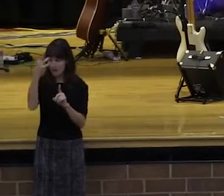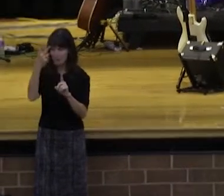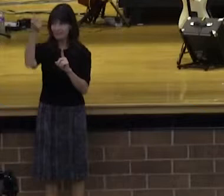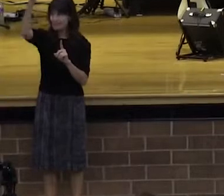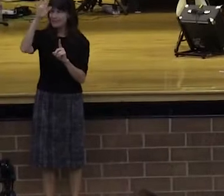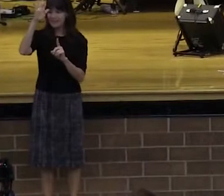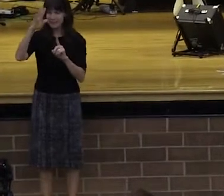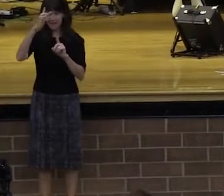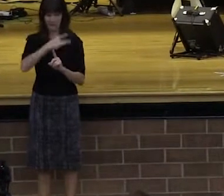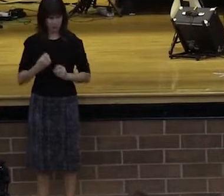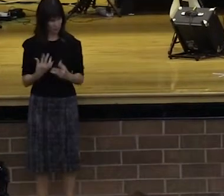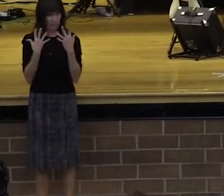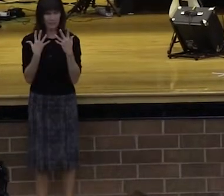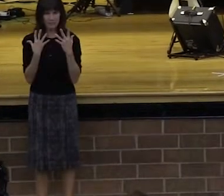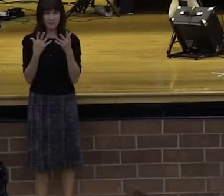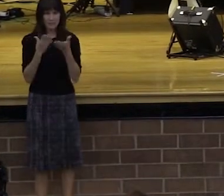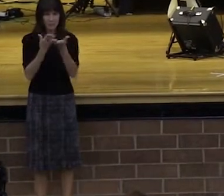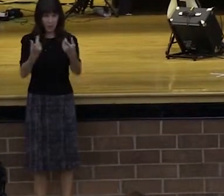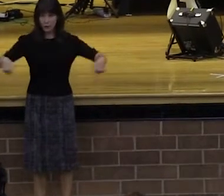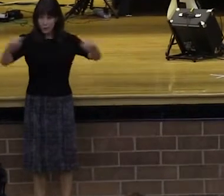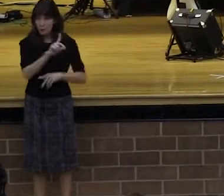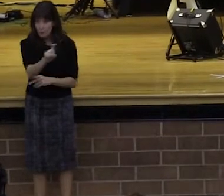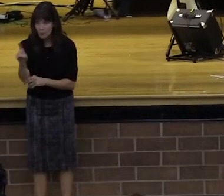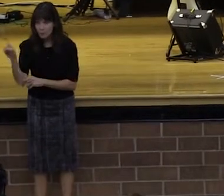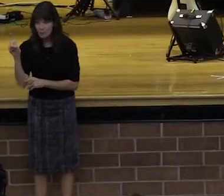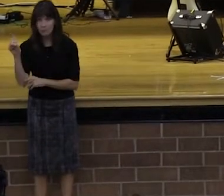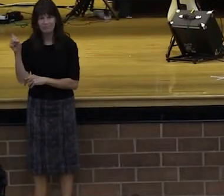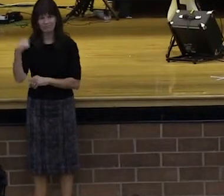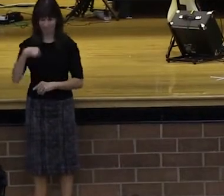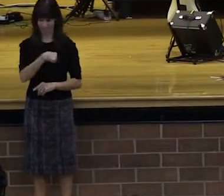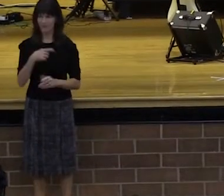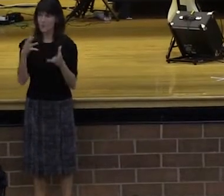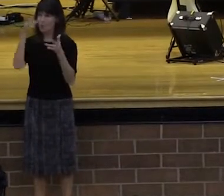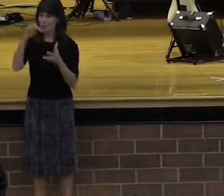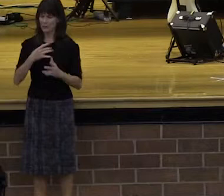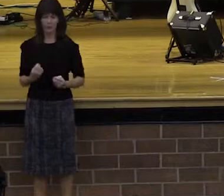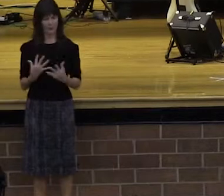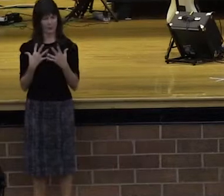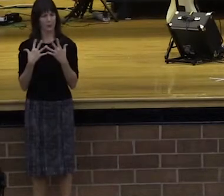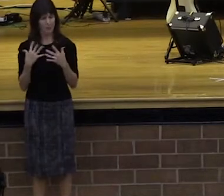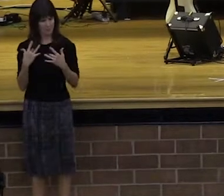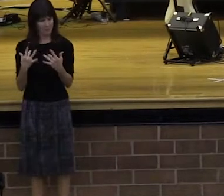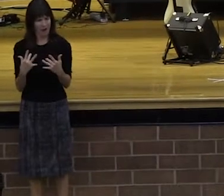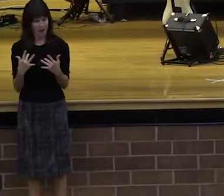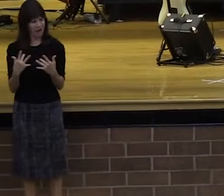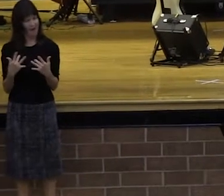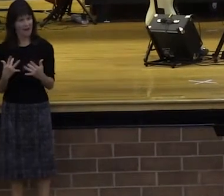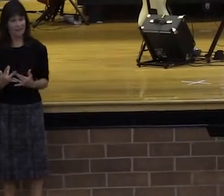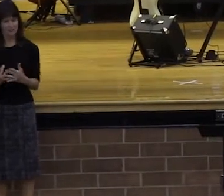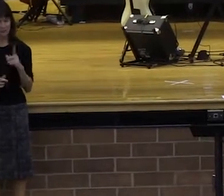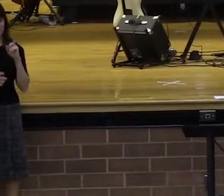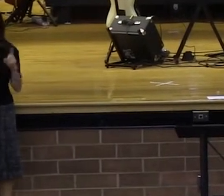every year of our lives, we want God to inspire us to be generous and loving. When we go to family reunions,